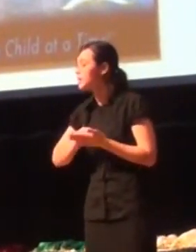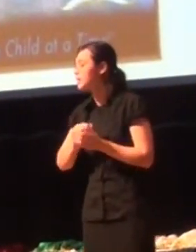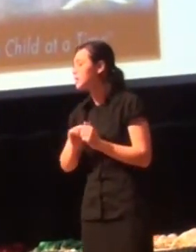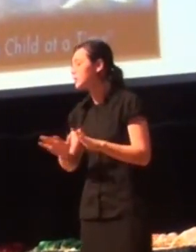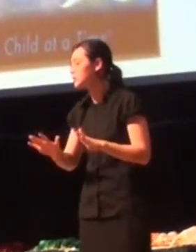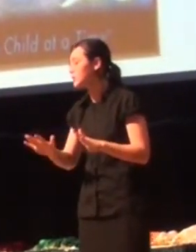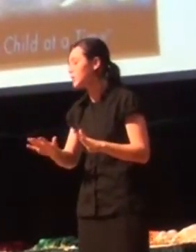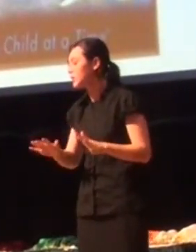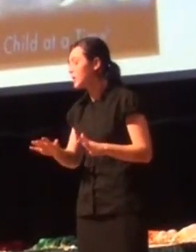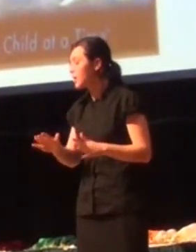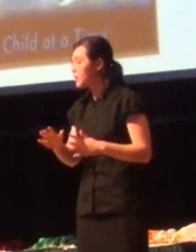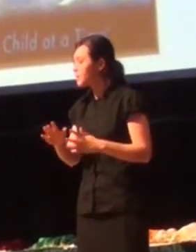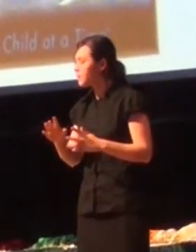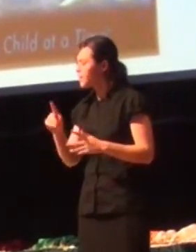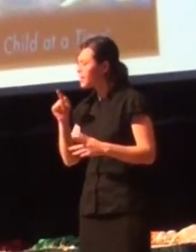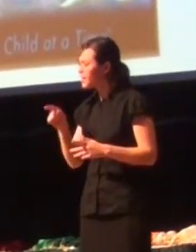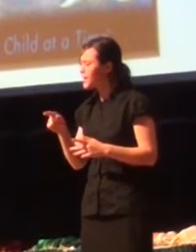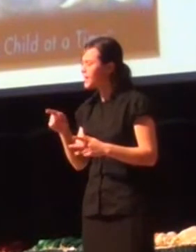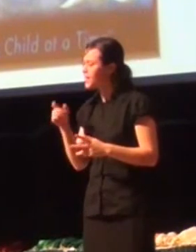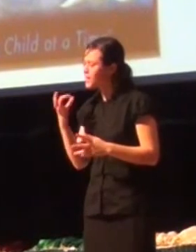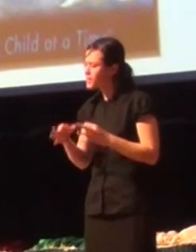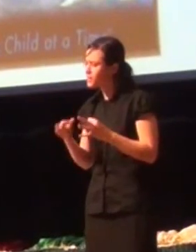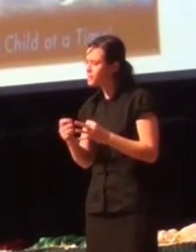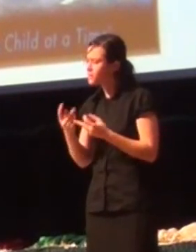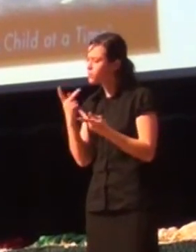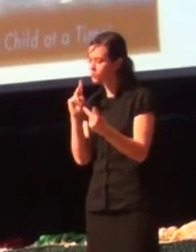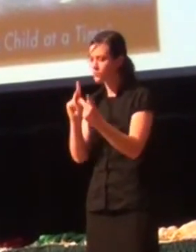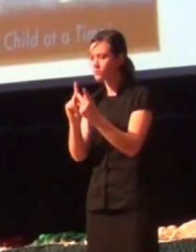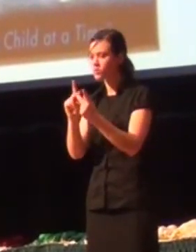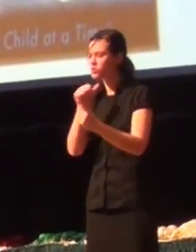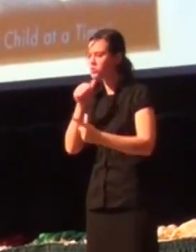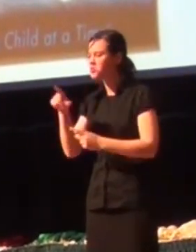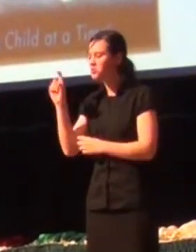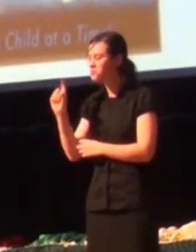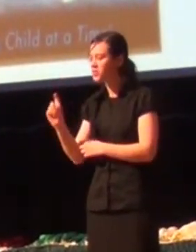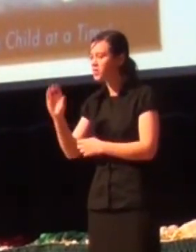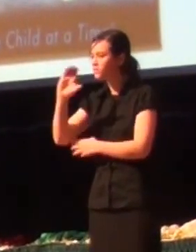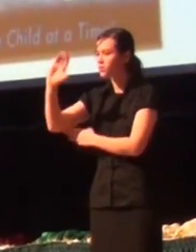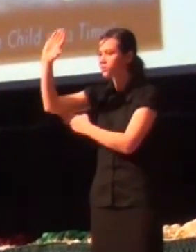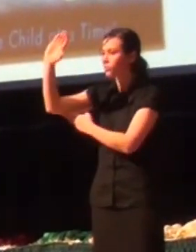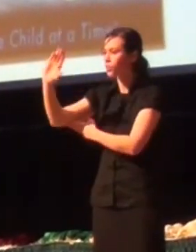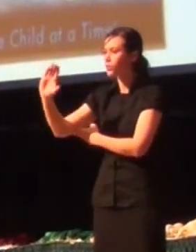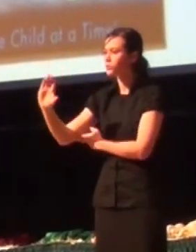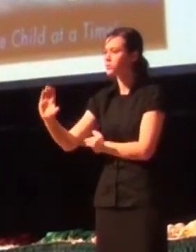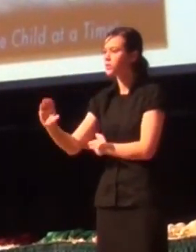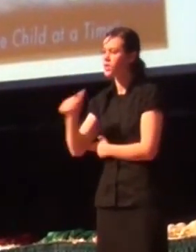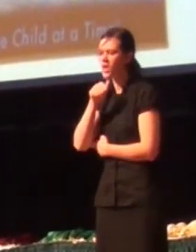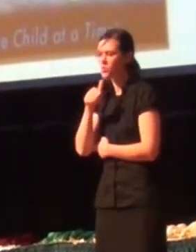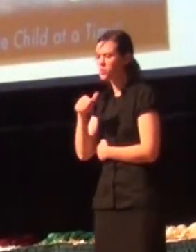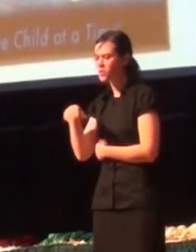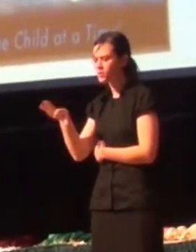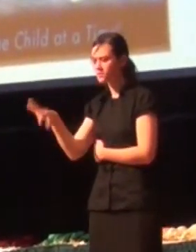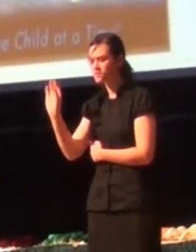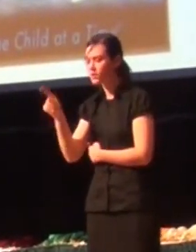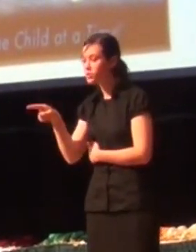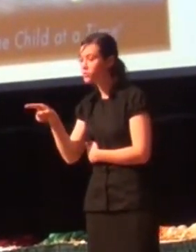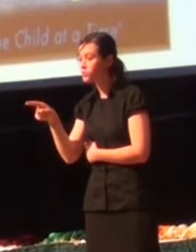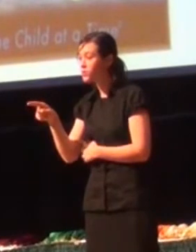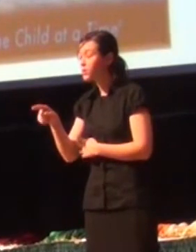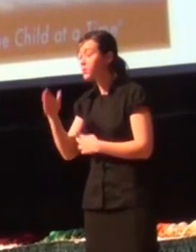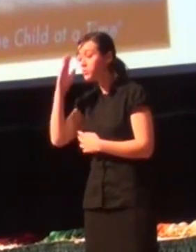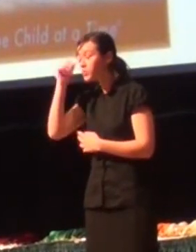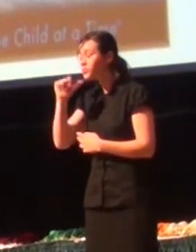Because if you could be perfect, there would be no need for the cross. I wouldn't have needed to find you. Because you wouldn't have been lost.